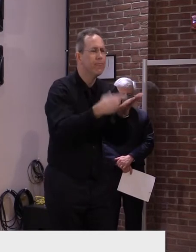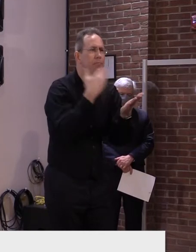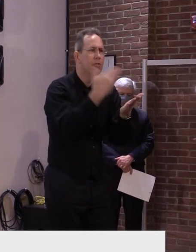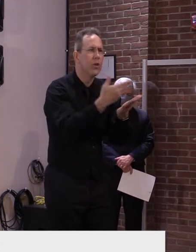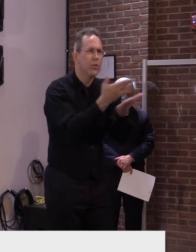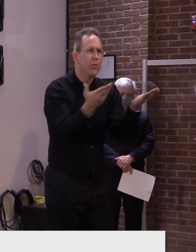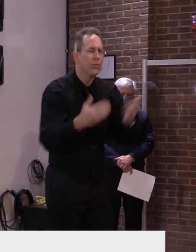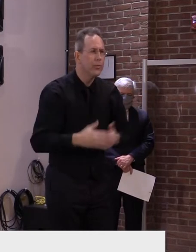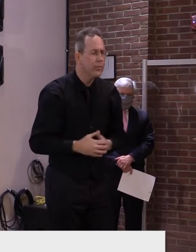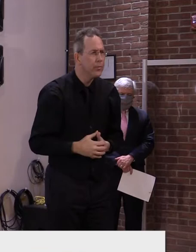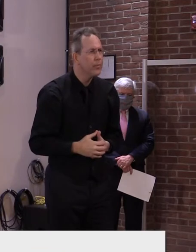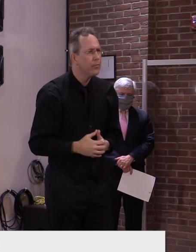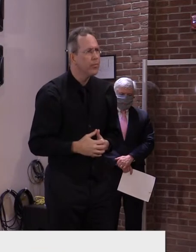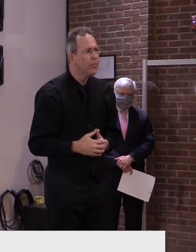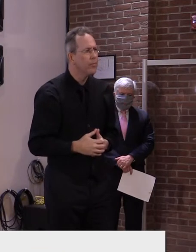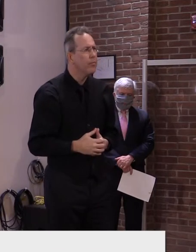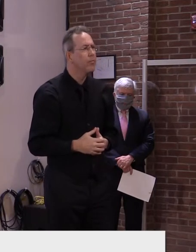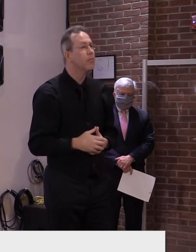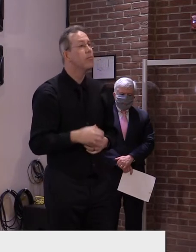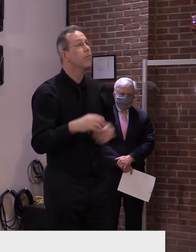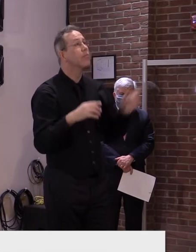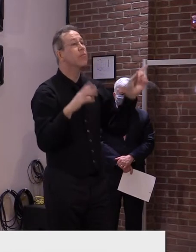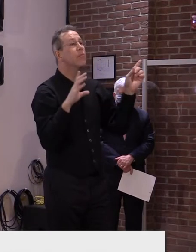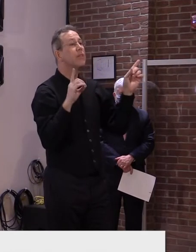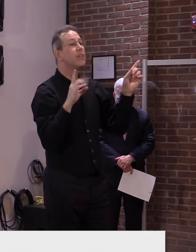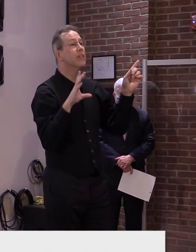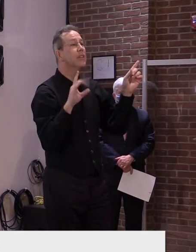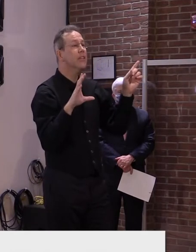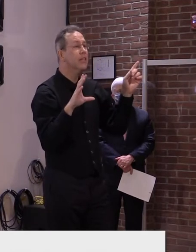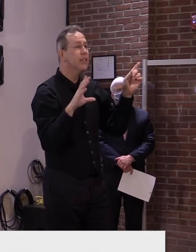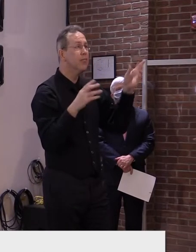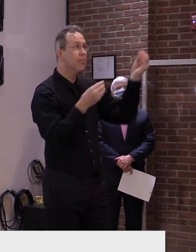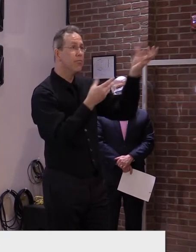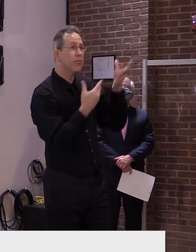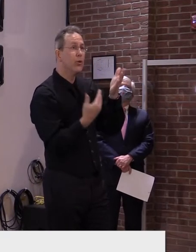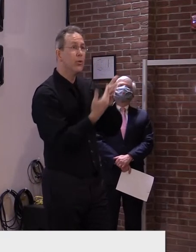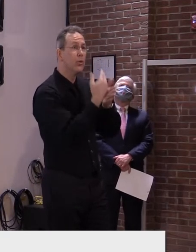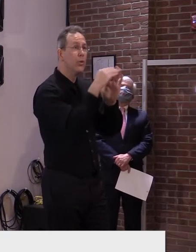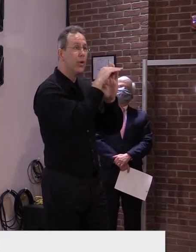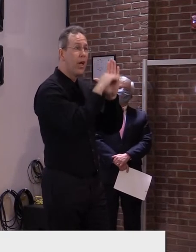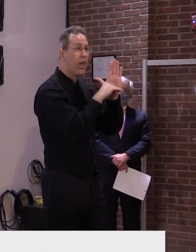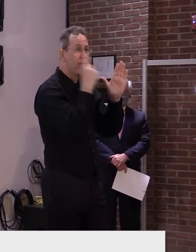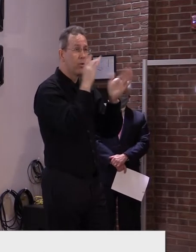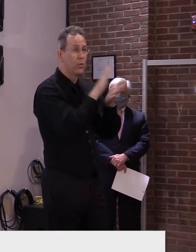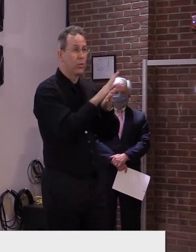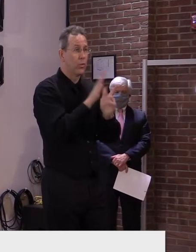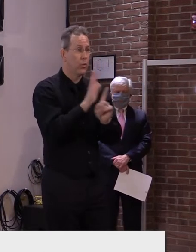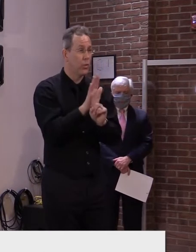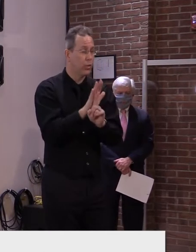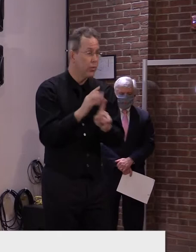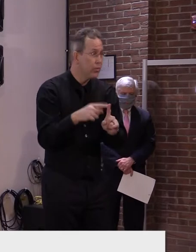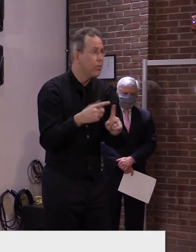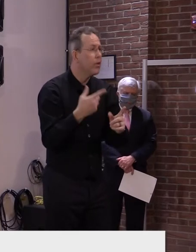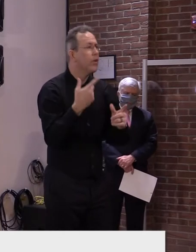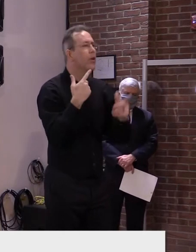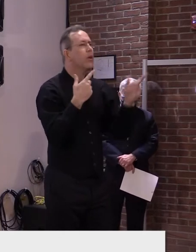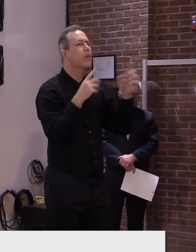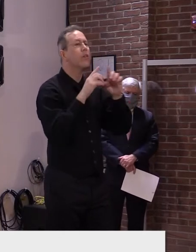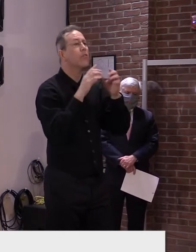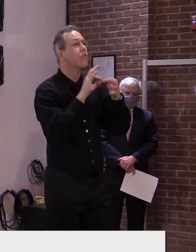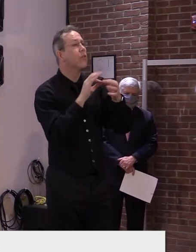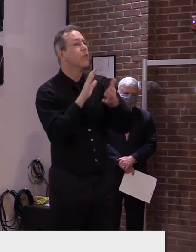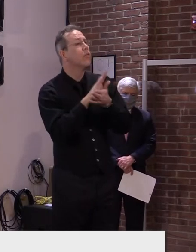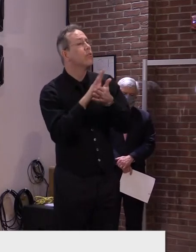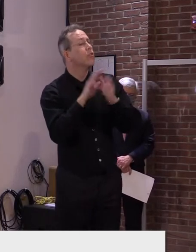The CDC released updated guidance for schools last Friday. The U.S. Department of Ed also released companion guidance to support